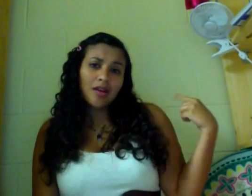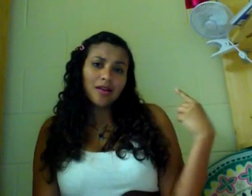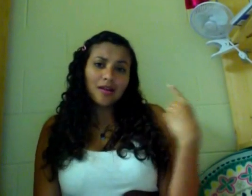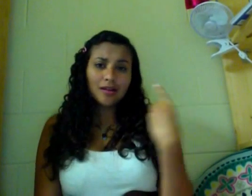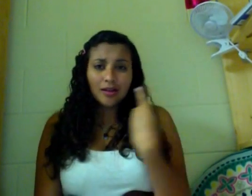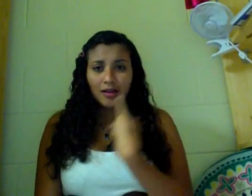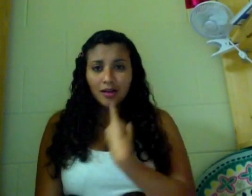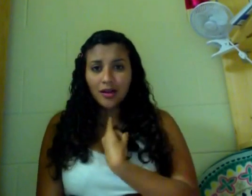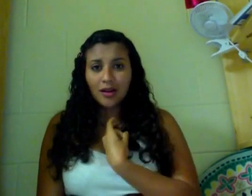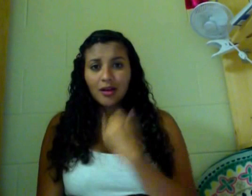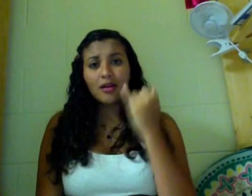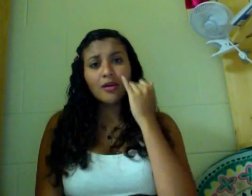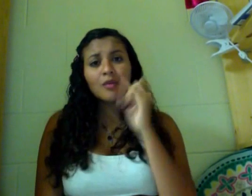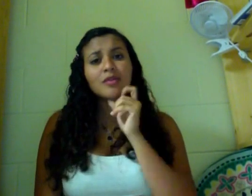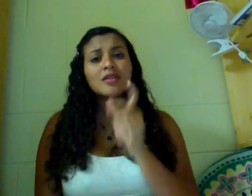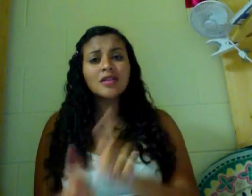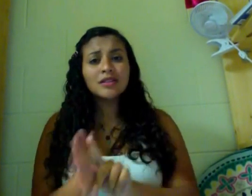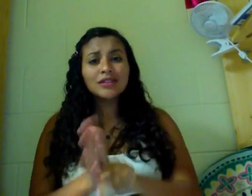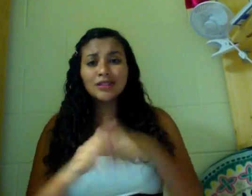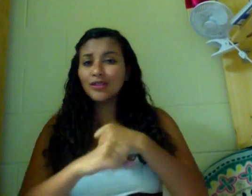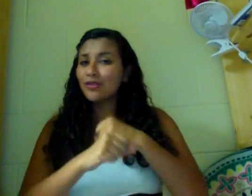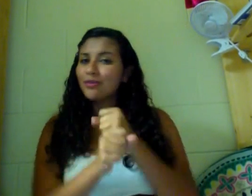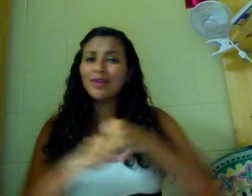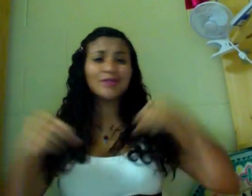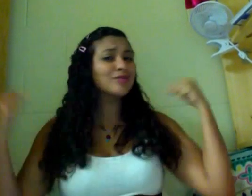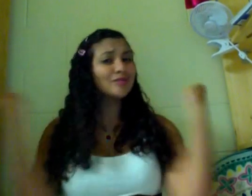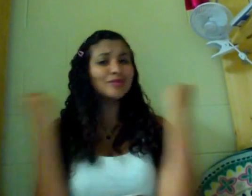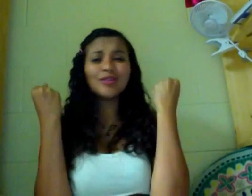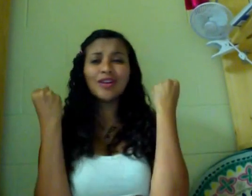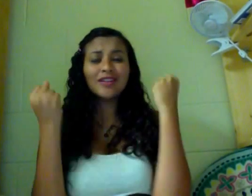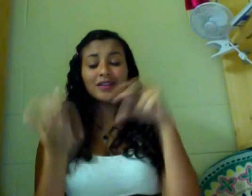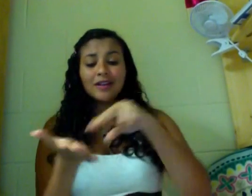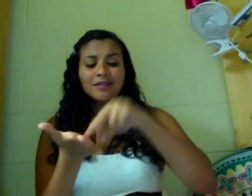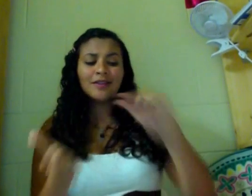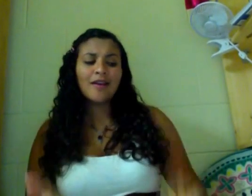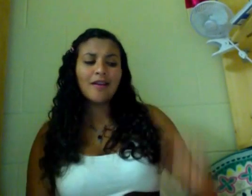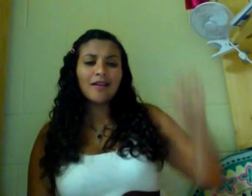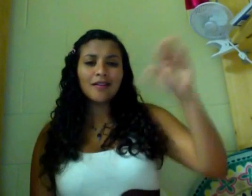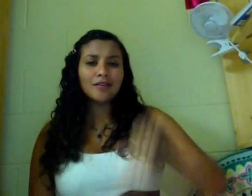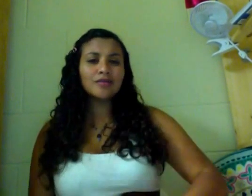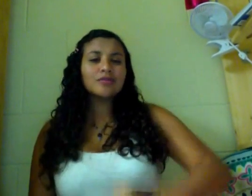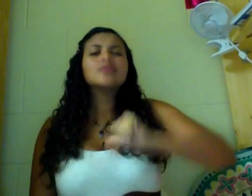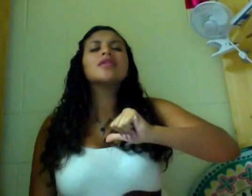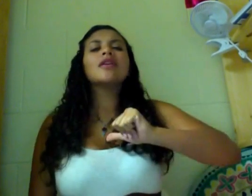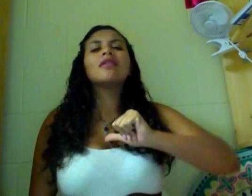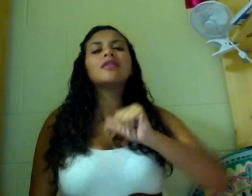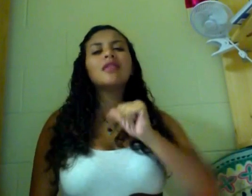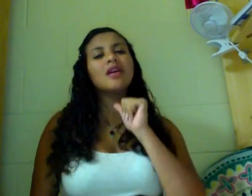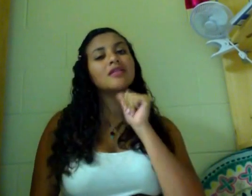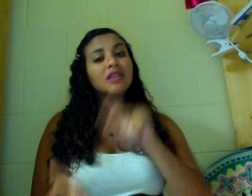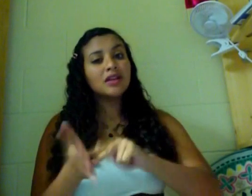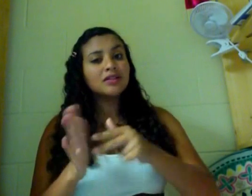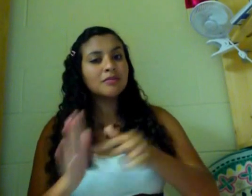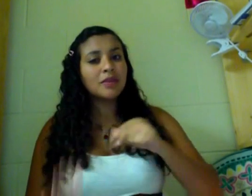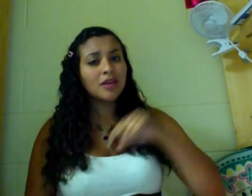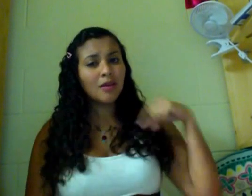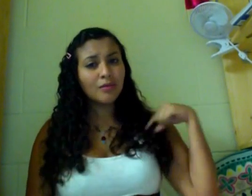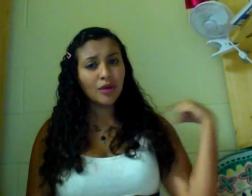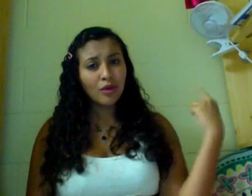myself and I What doesn't kill you makes you stronger, stand a little taller Doesn't mean I'm